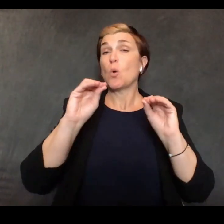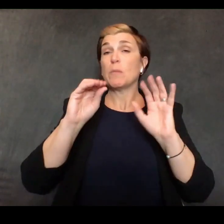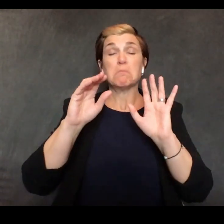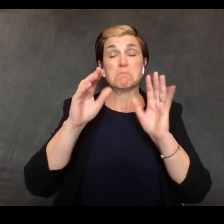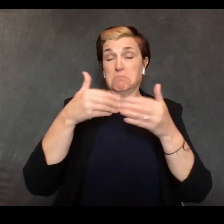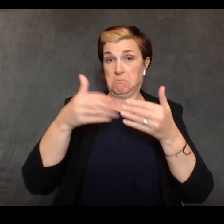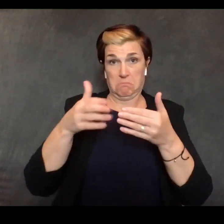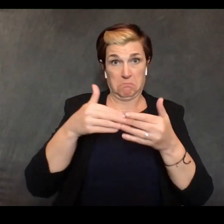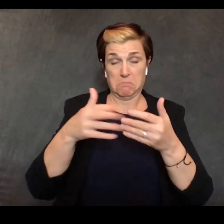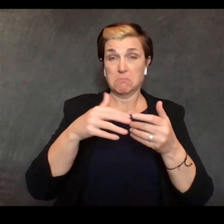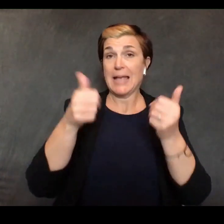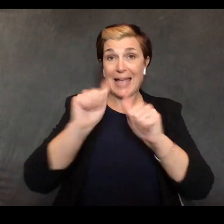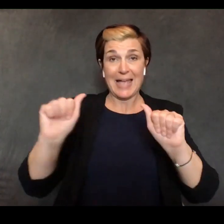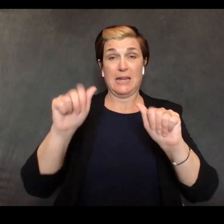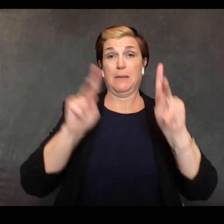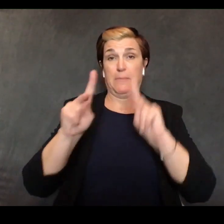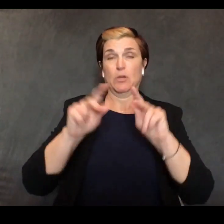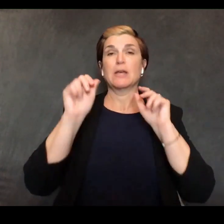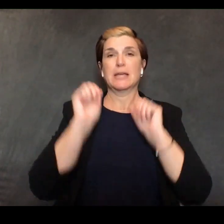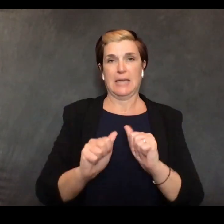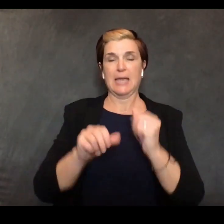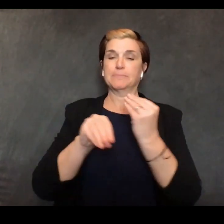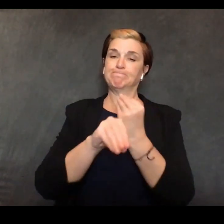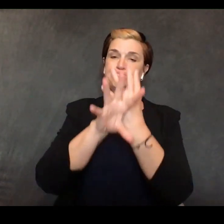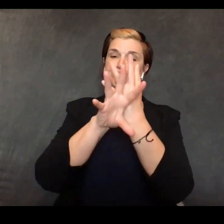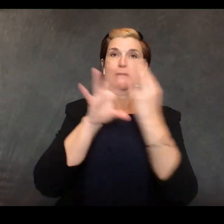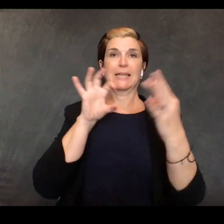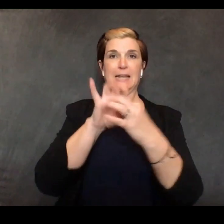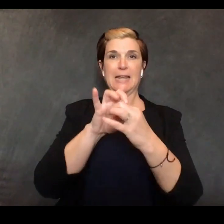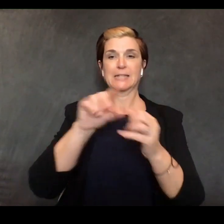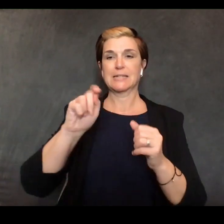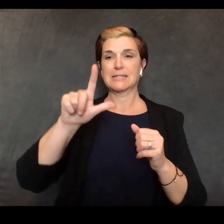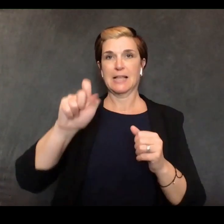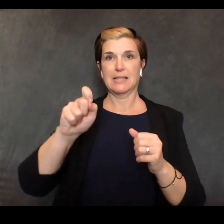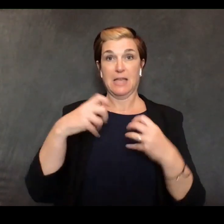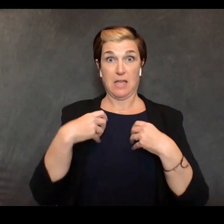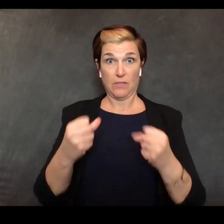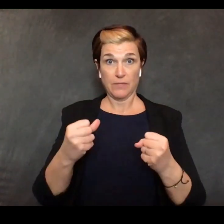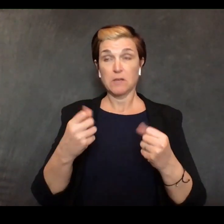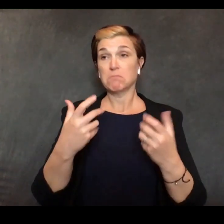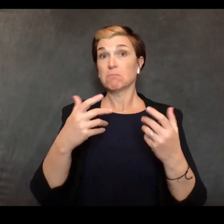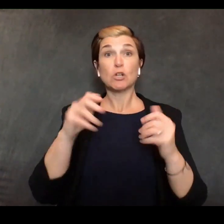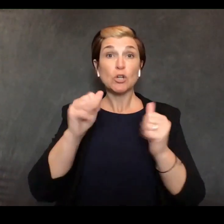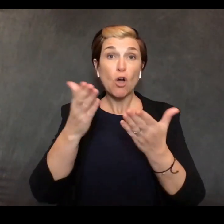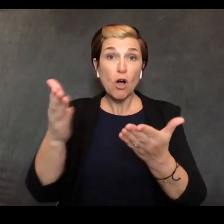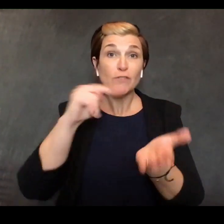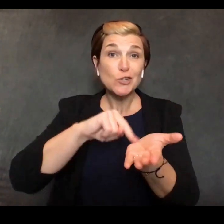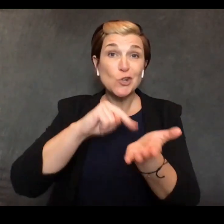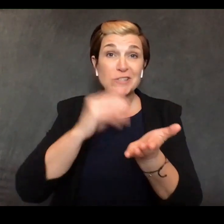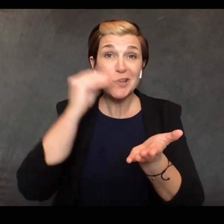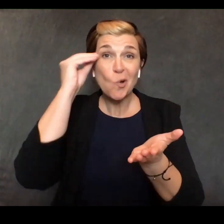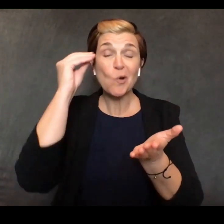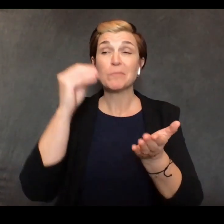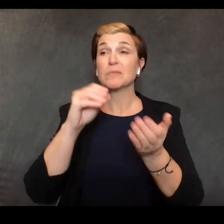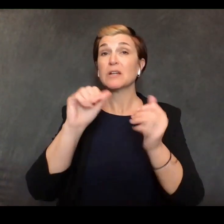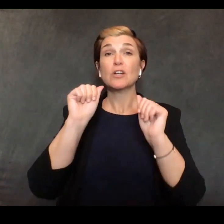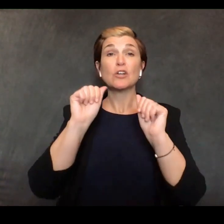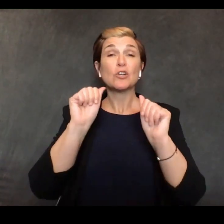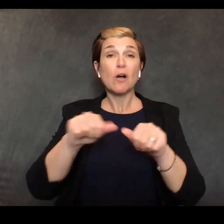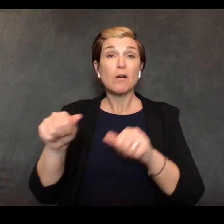these services can also be provided in a variety of settings including nursing homes hospital outpatient departments and more and thanks to the